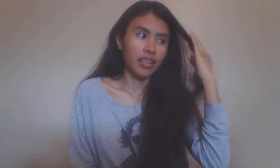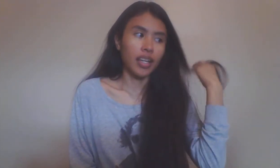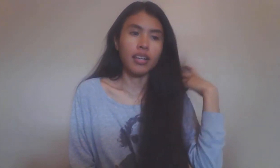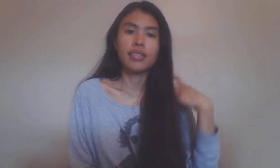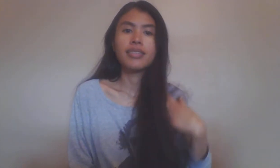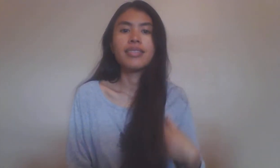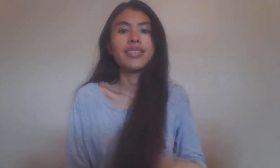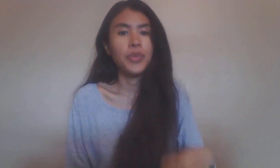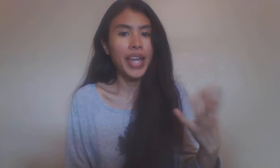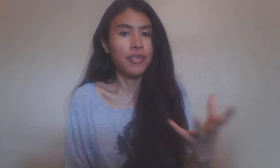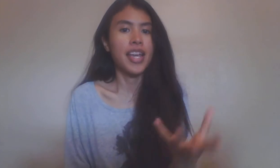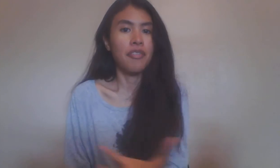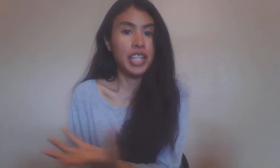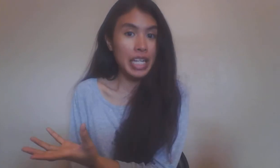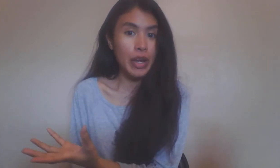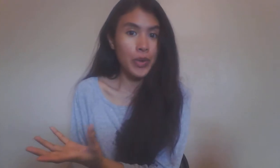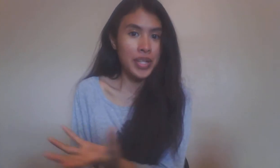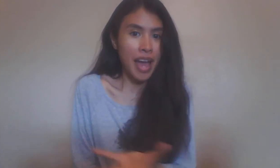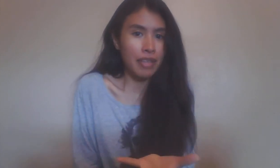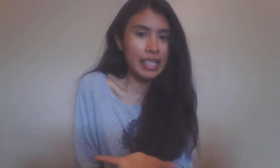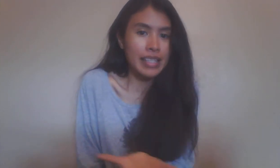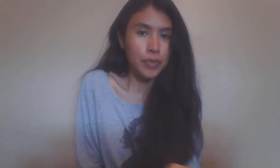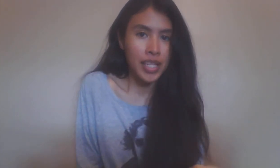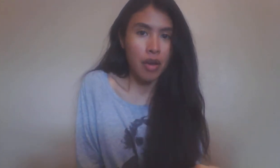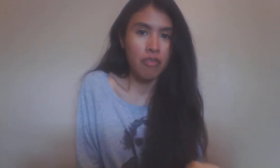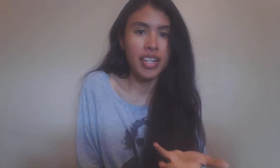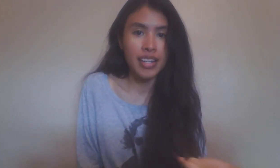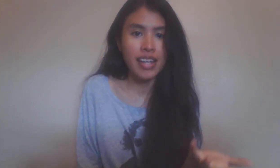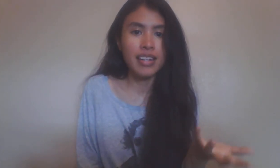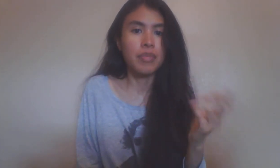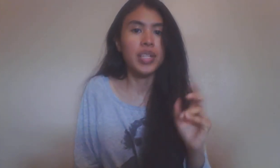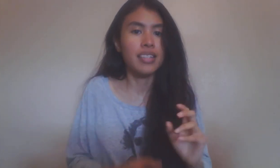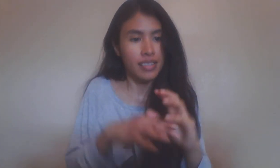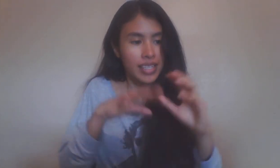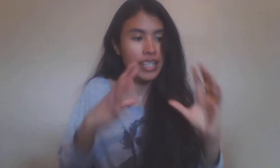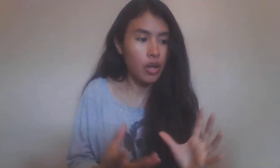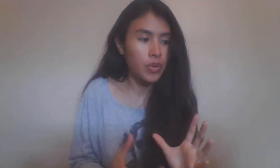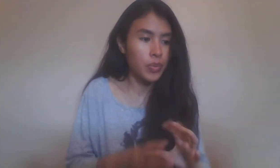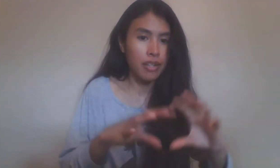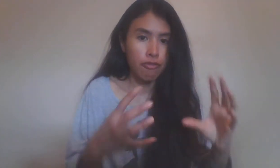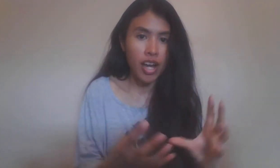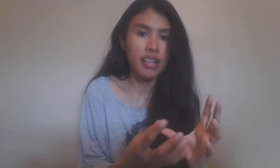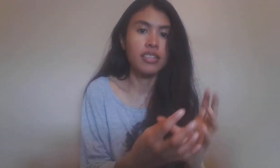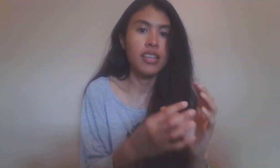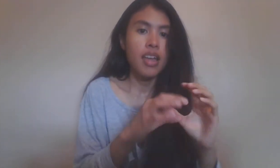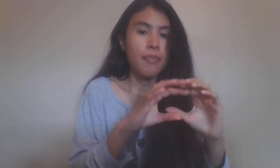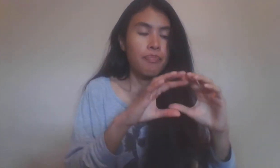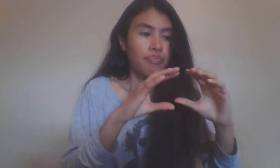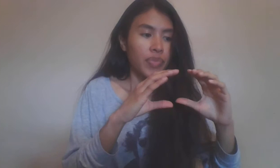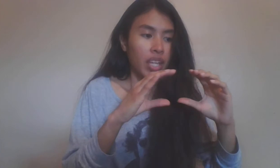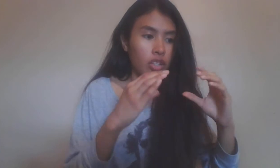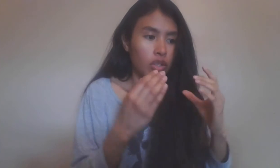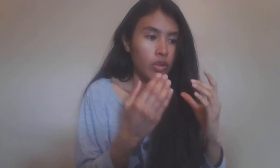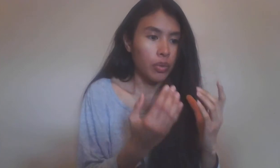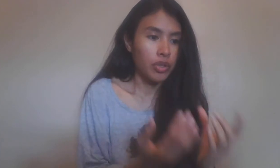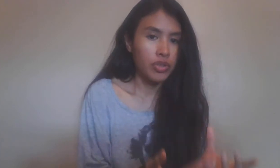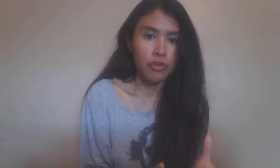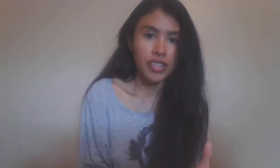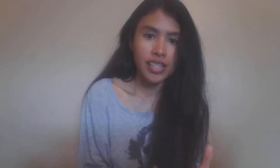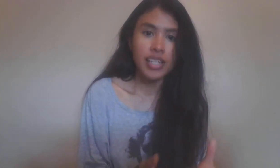like we have to have an ego to have a sense of self and identity because the ego is what defines you know your self-esteem